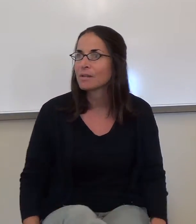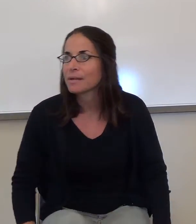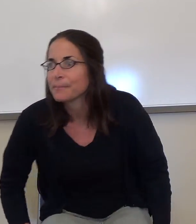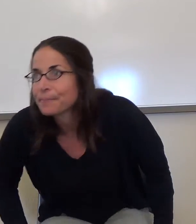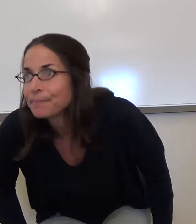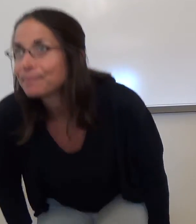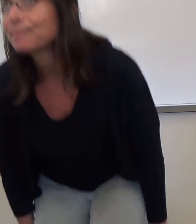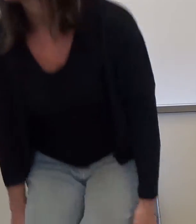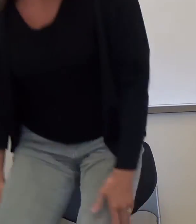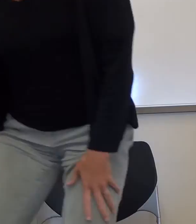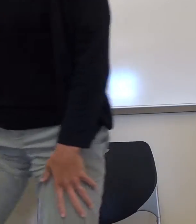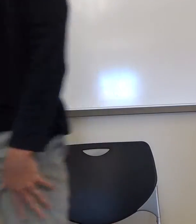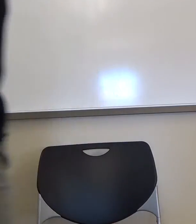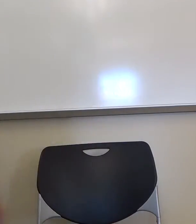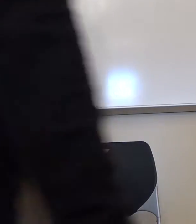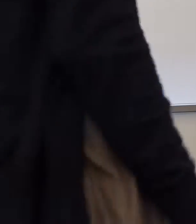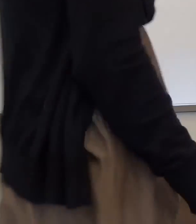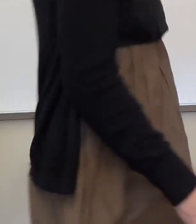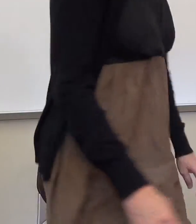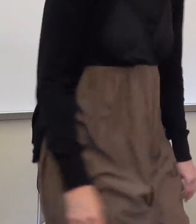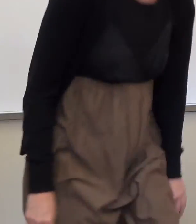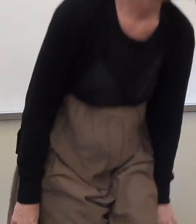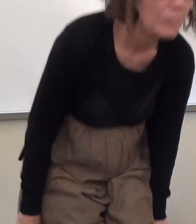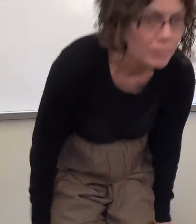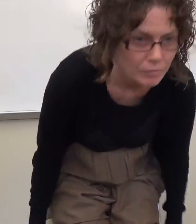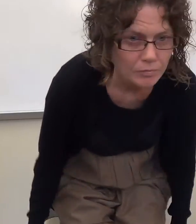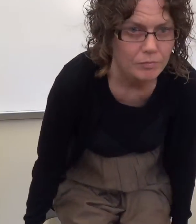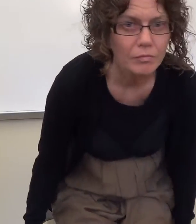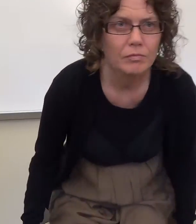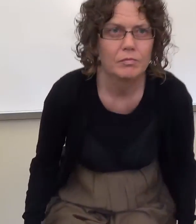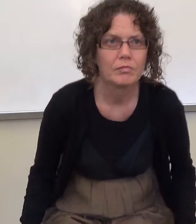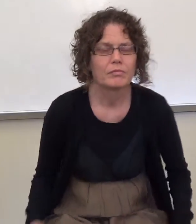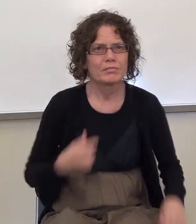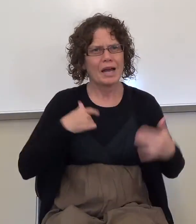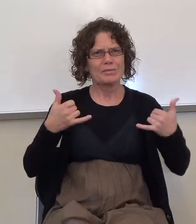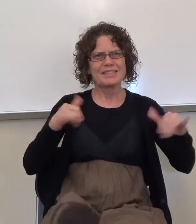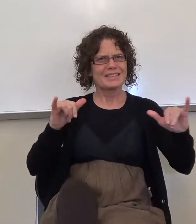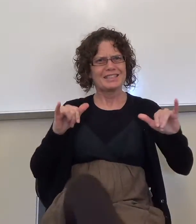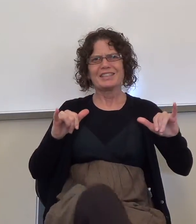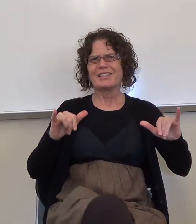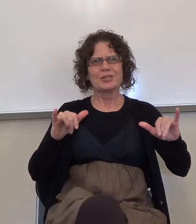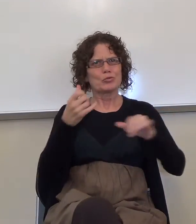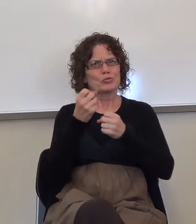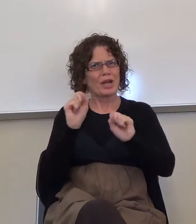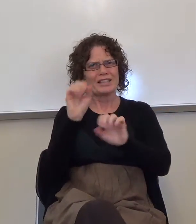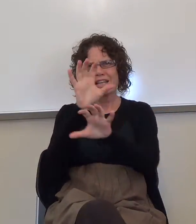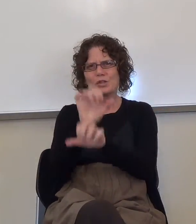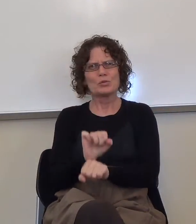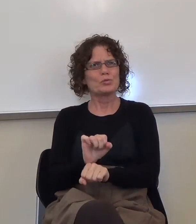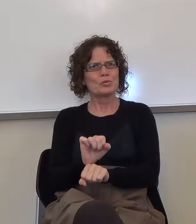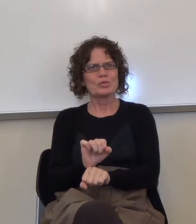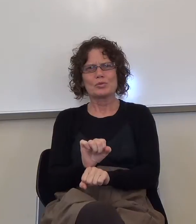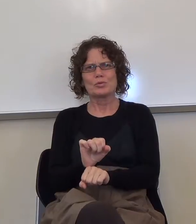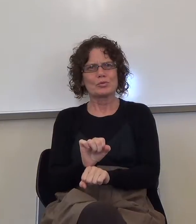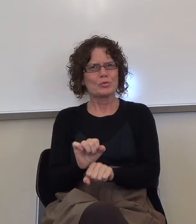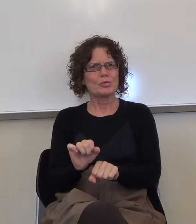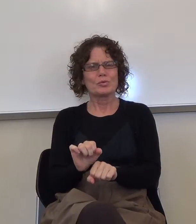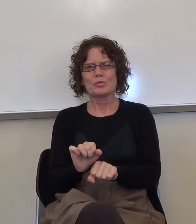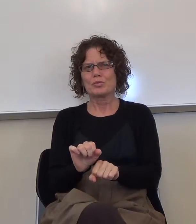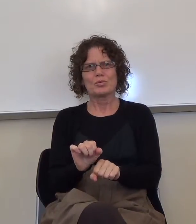I'm still kind of getting used to doing both of these classes, I don't know why it's so hard to me do the same class, one right after the other.